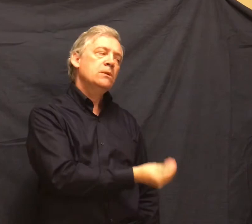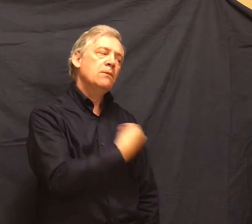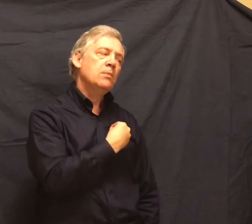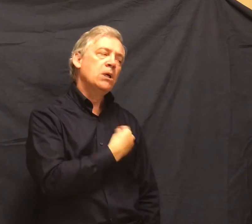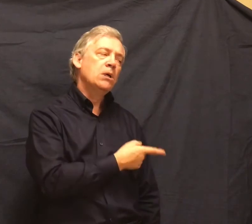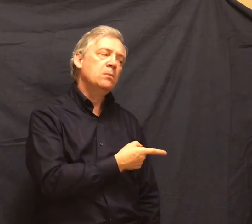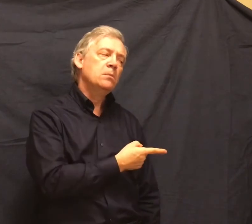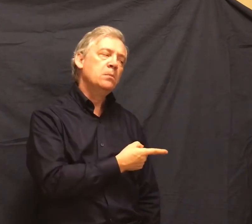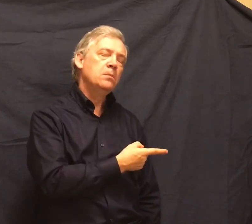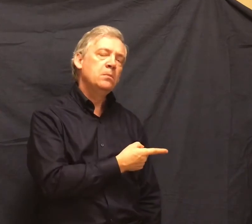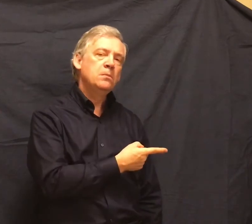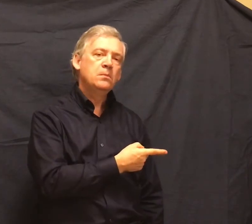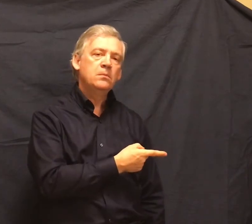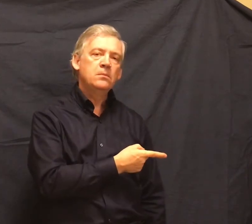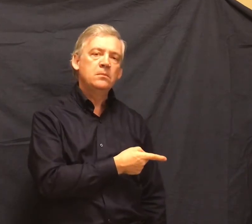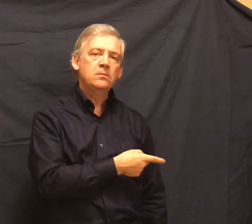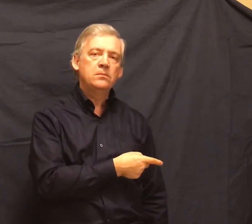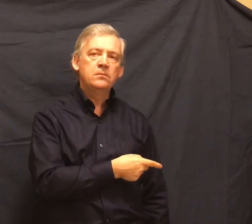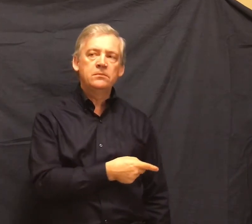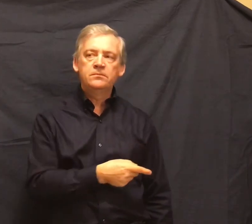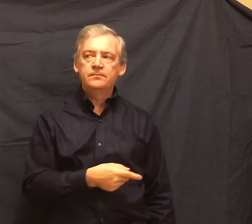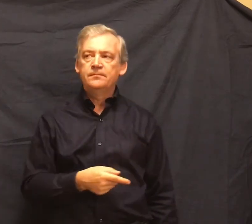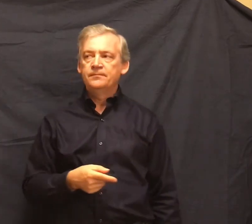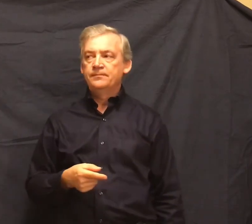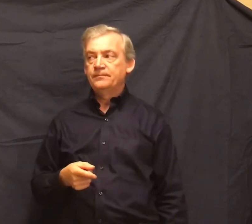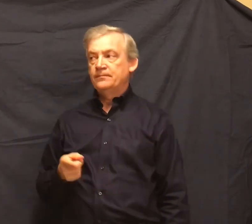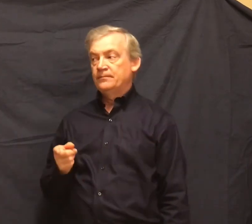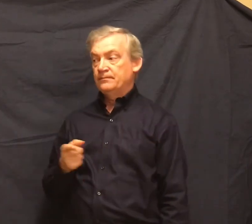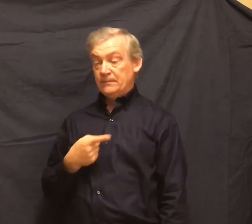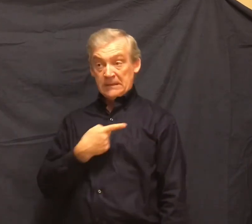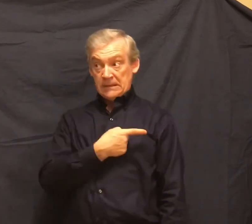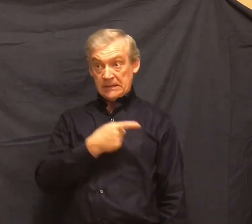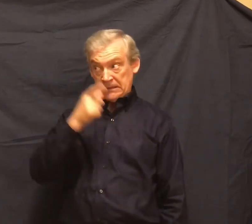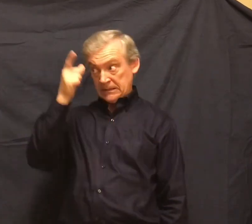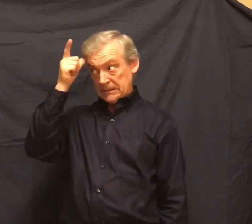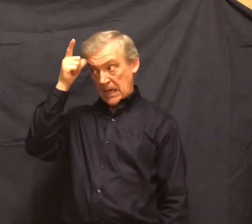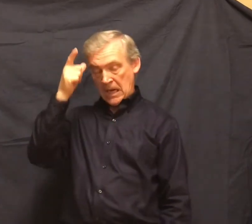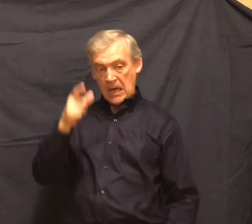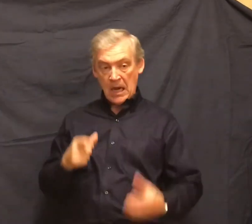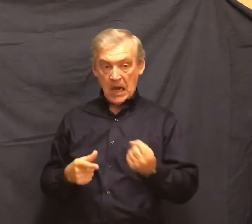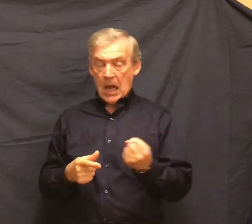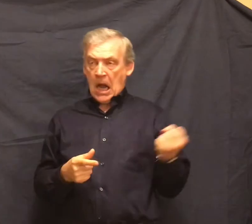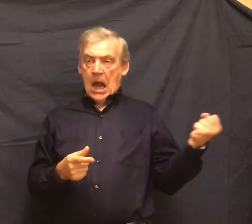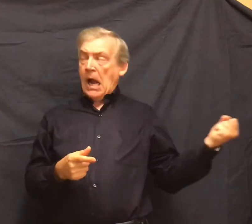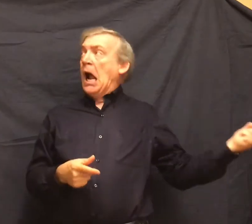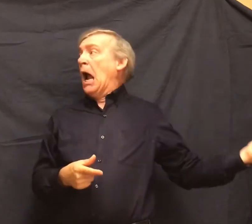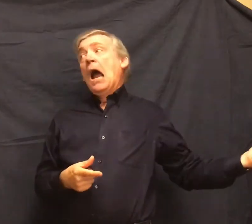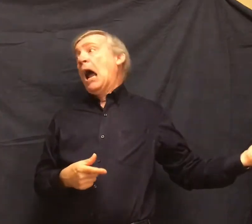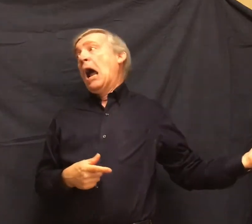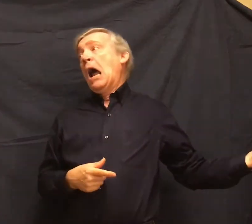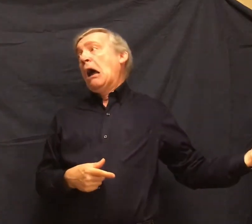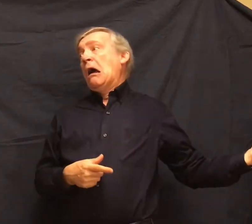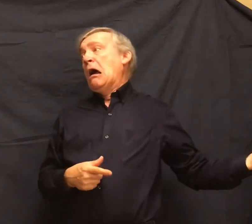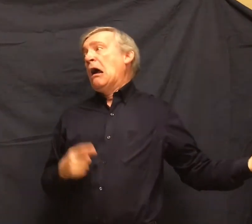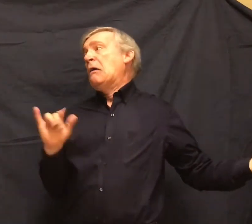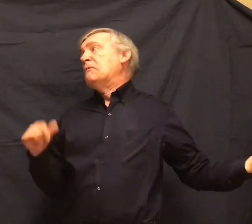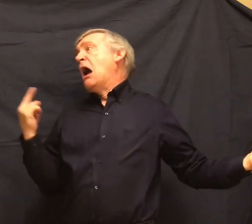Lenny held his close hand away from George's direction. It's only a mouse, George. A mouse?